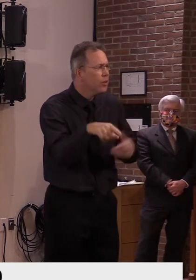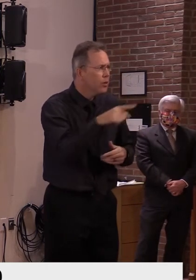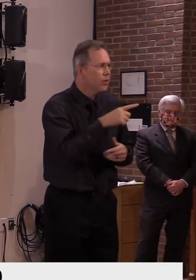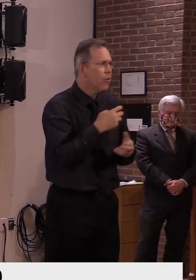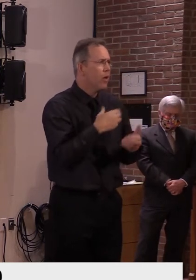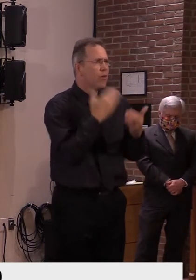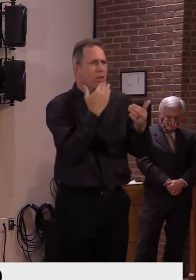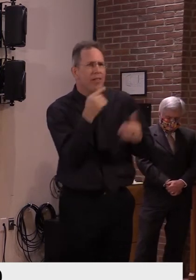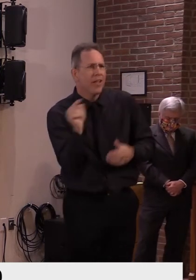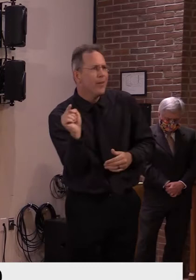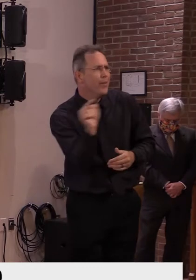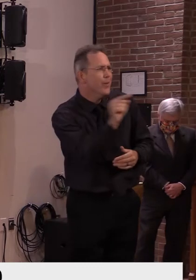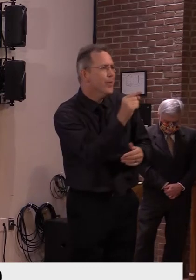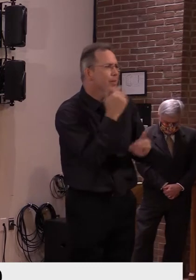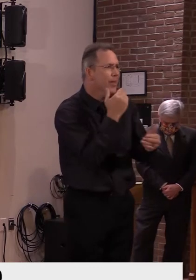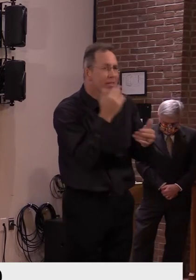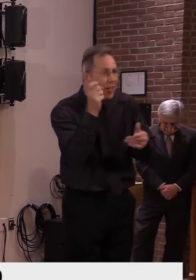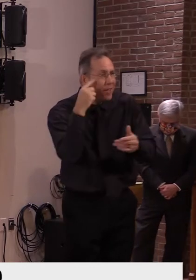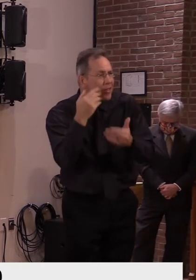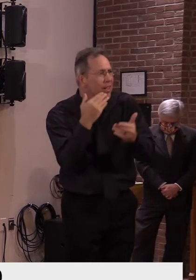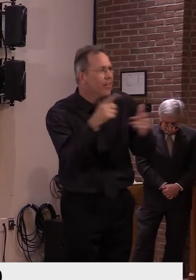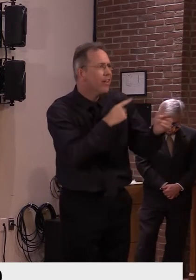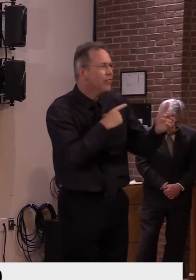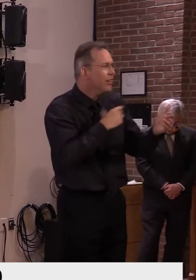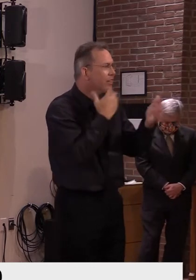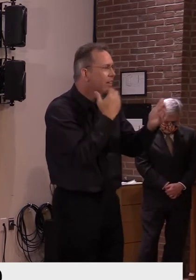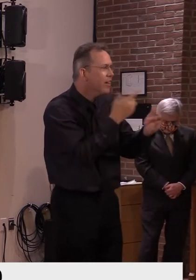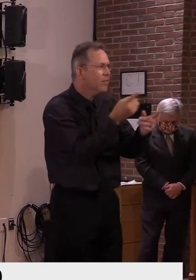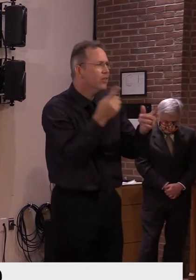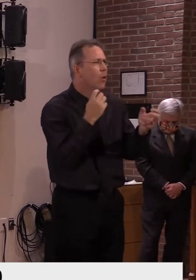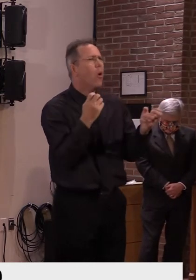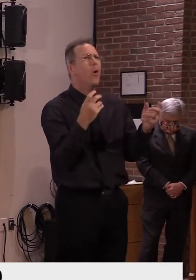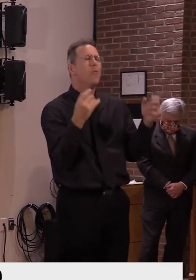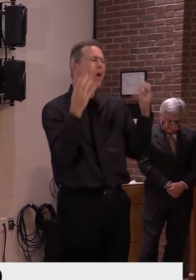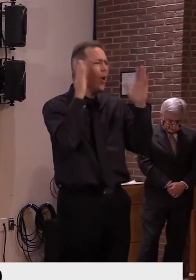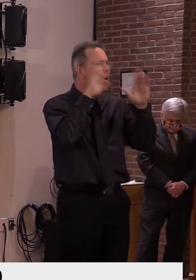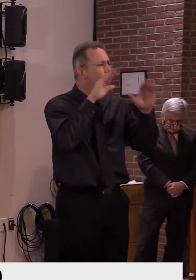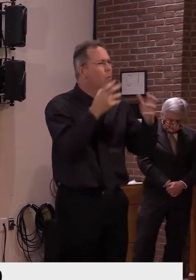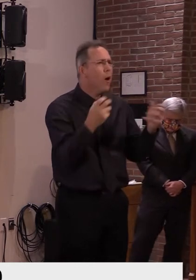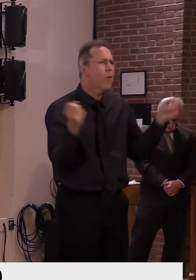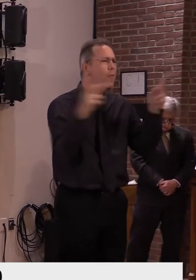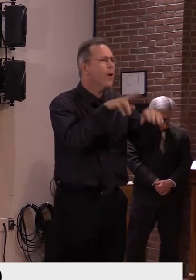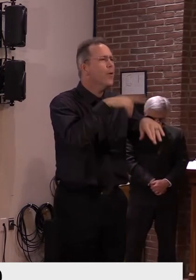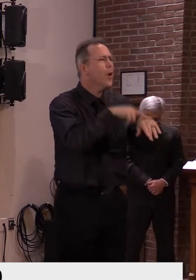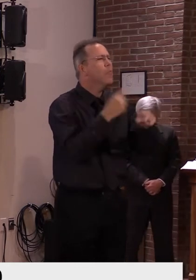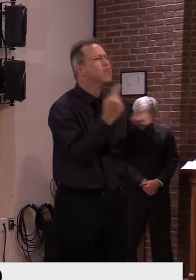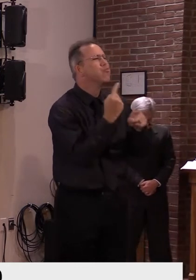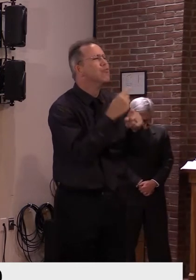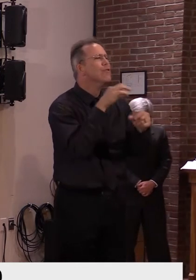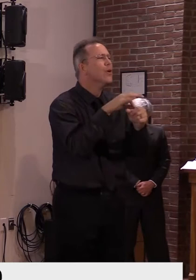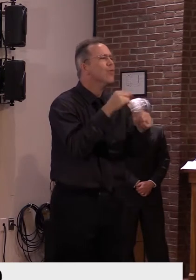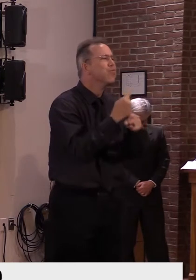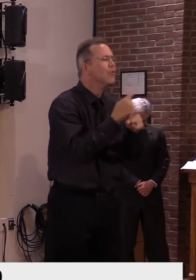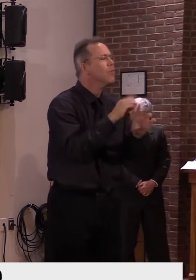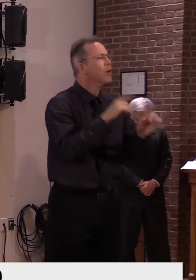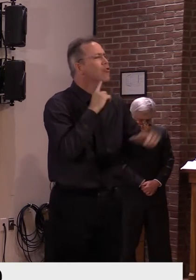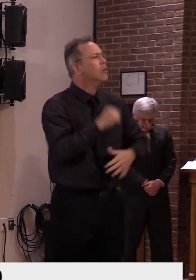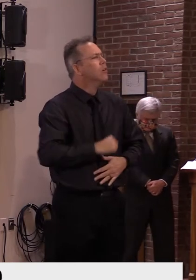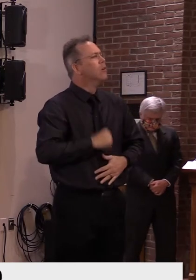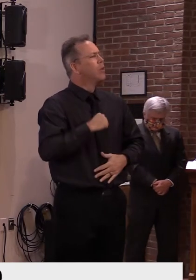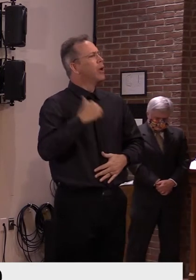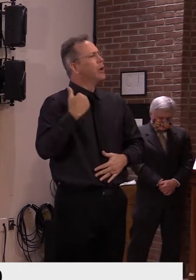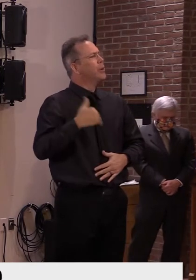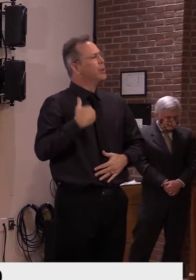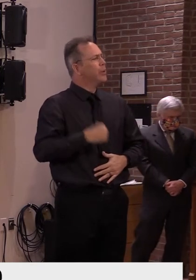hoping for, we can take comfort and pride in the fact that the wheels of our Vermont democracy will keep on turning. Again,